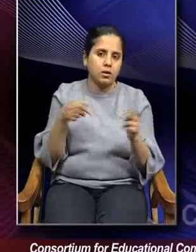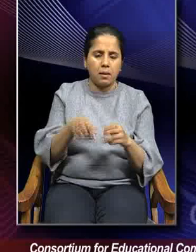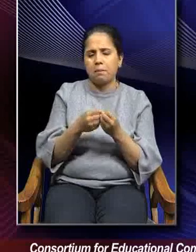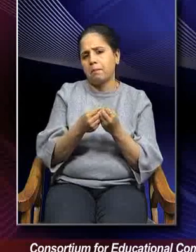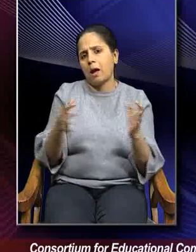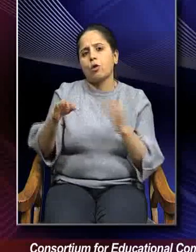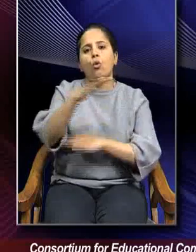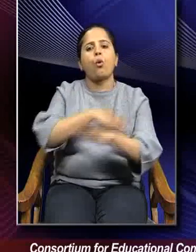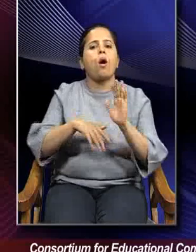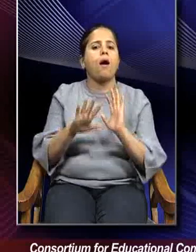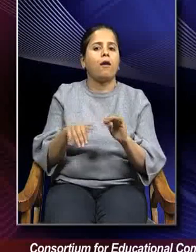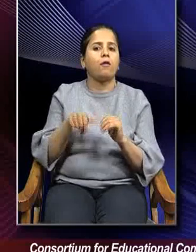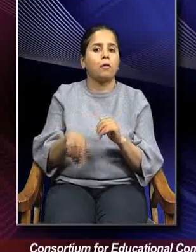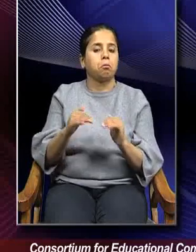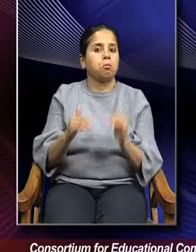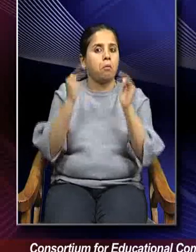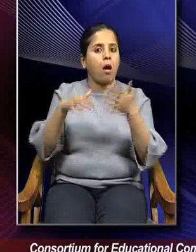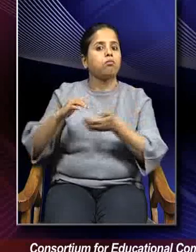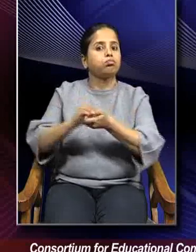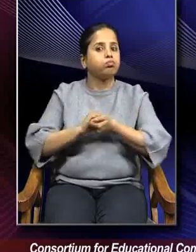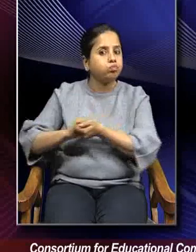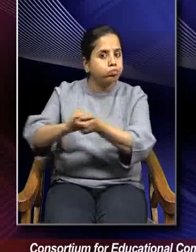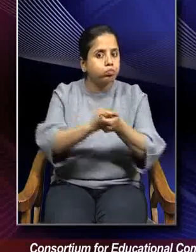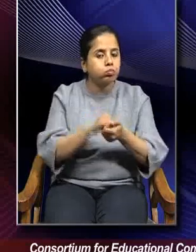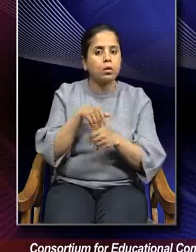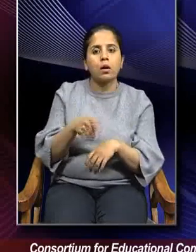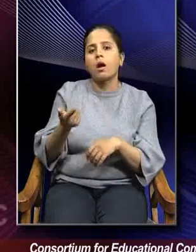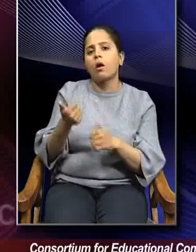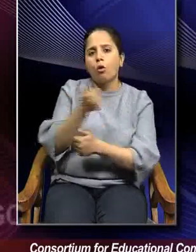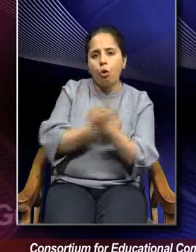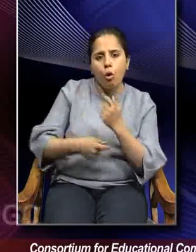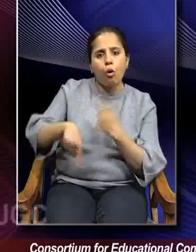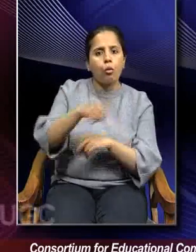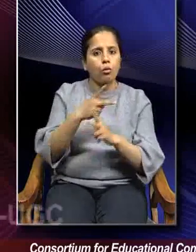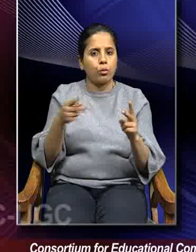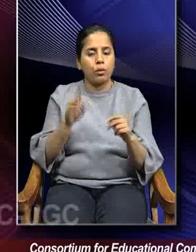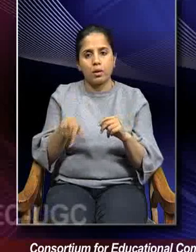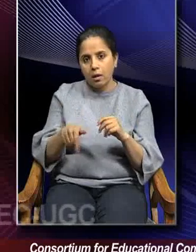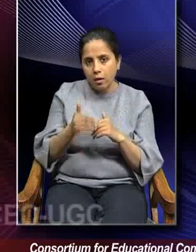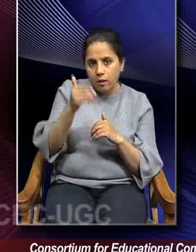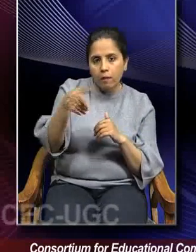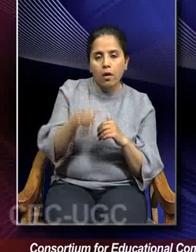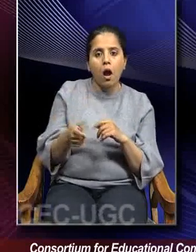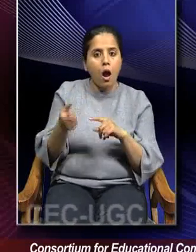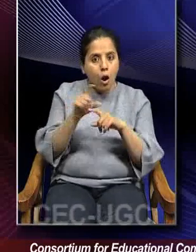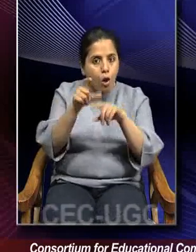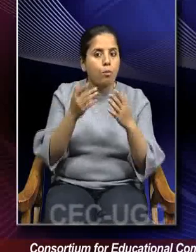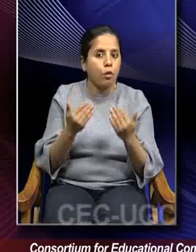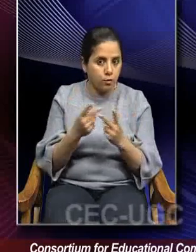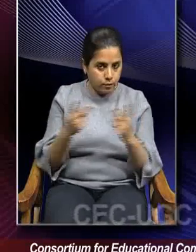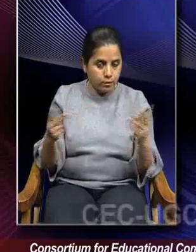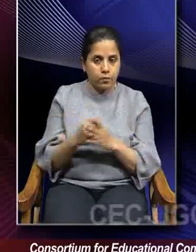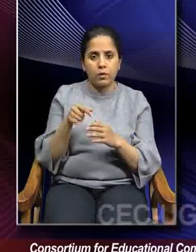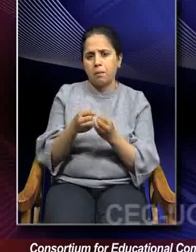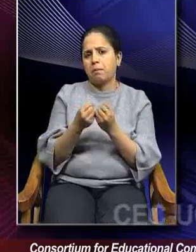organizations, there is greater reliance on bhaed and dund systems rather than persuasion and incentive. In